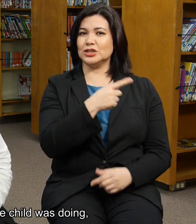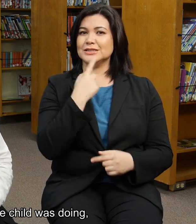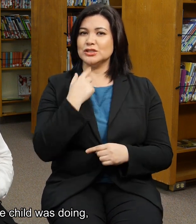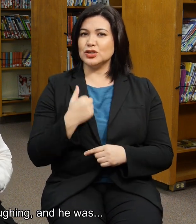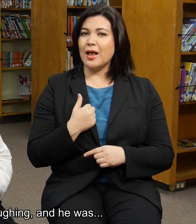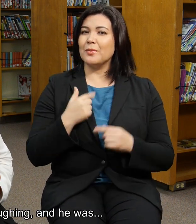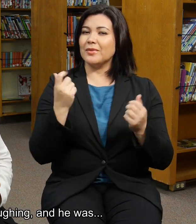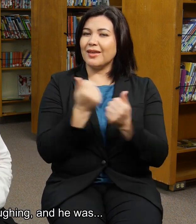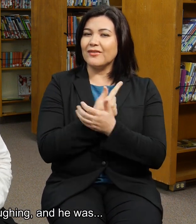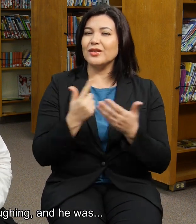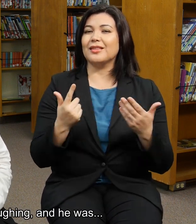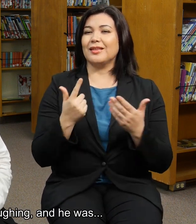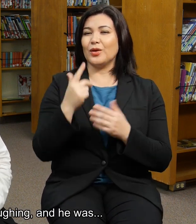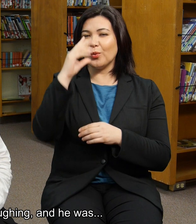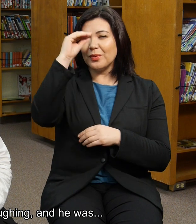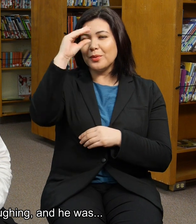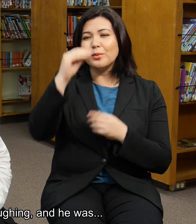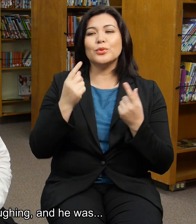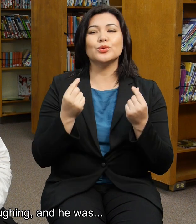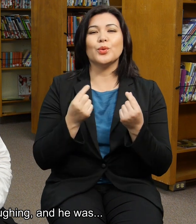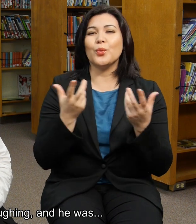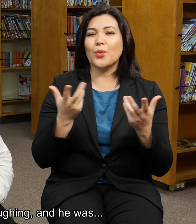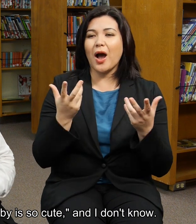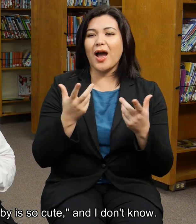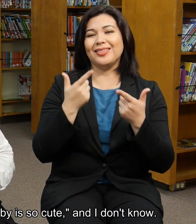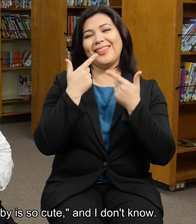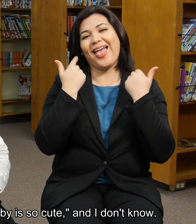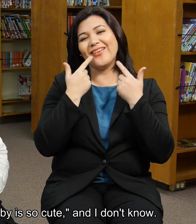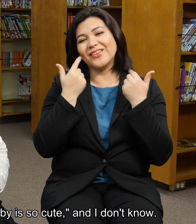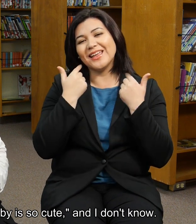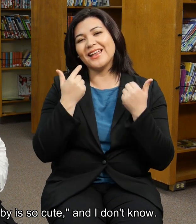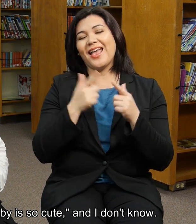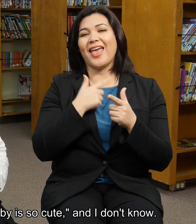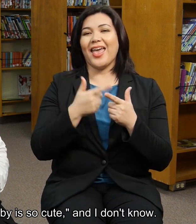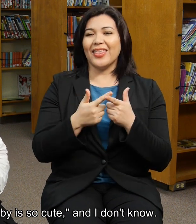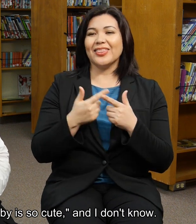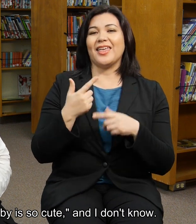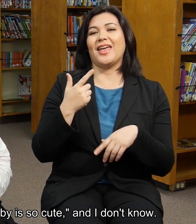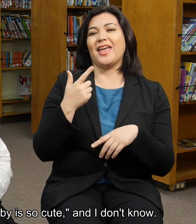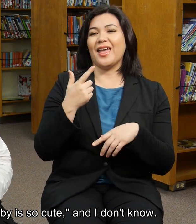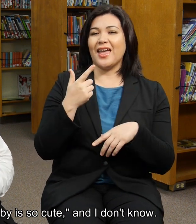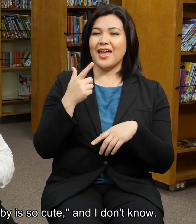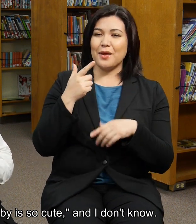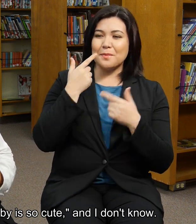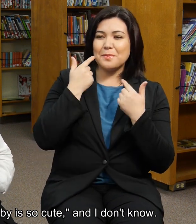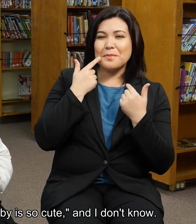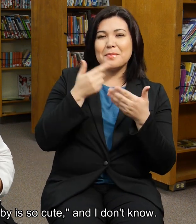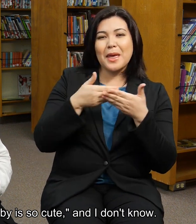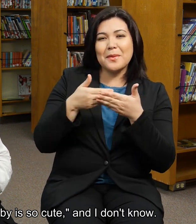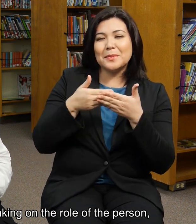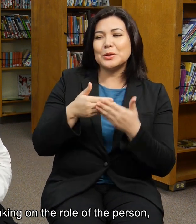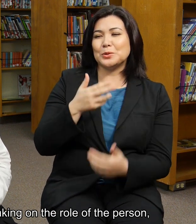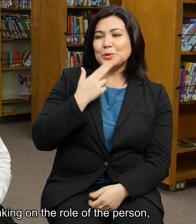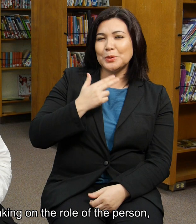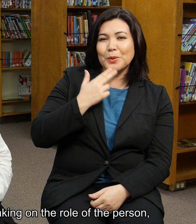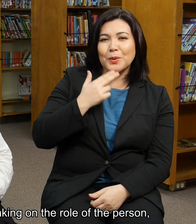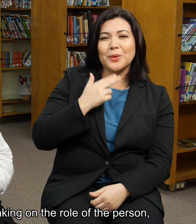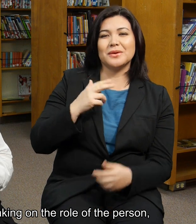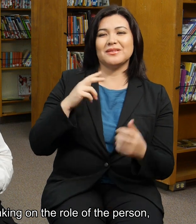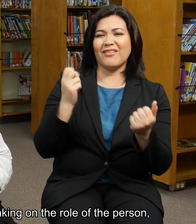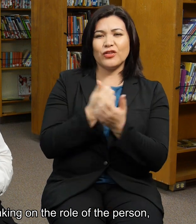was doing. And he was laughing. And he was like, oh, look at that baby baby, so cute. And, know, know, I